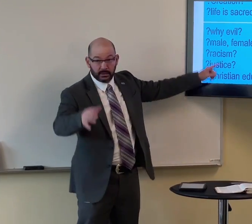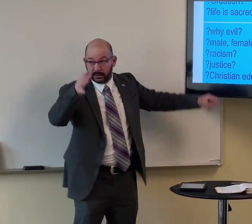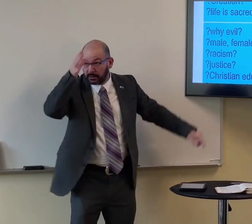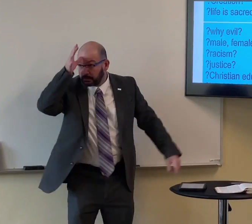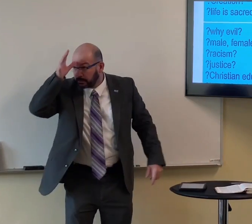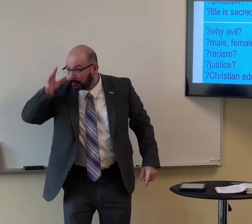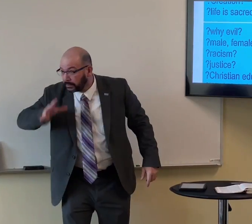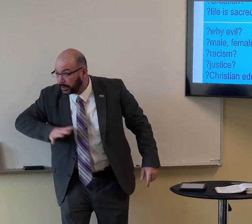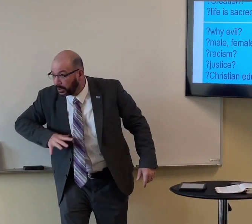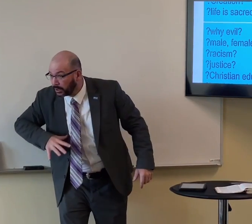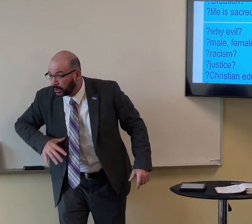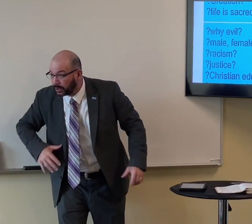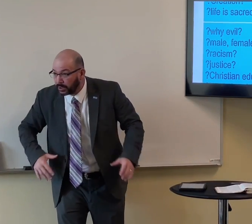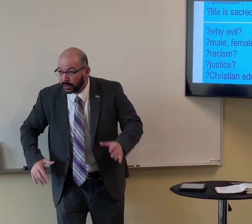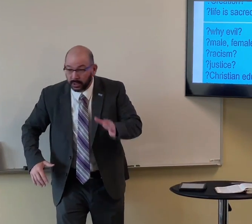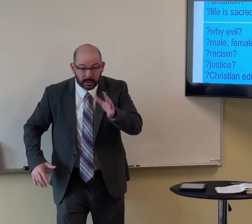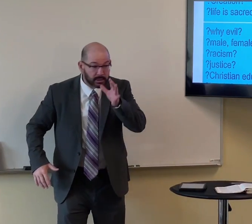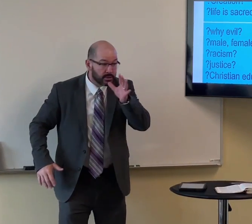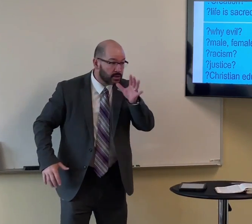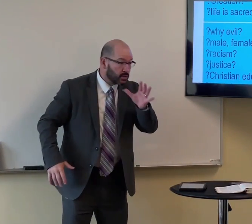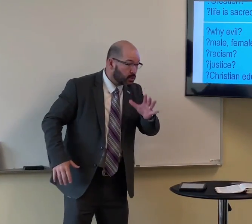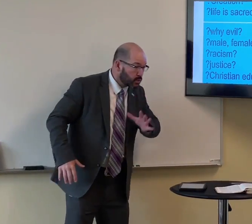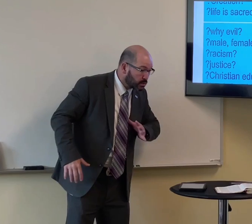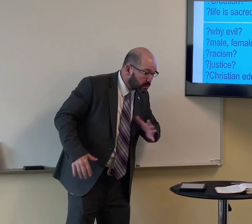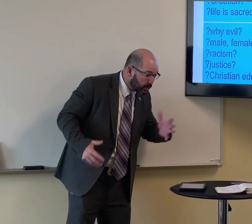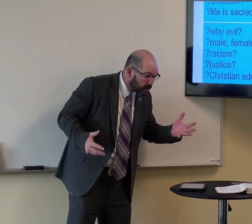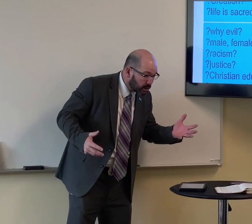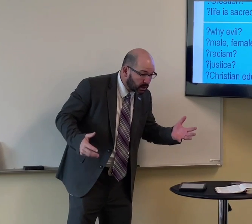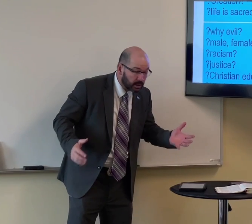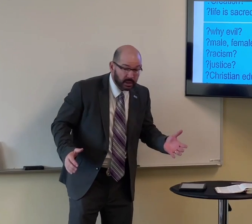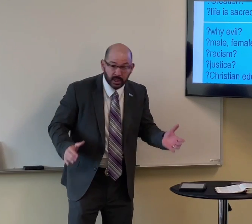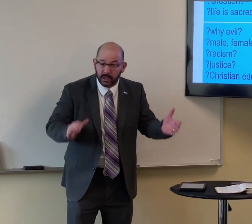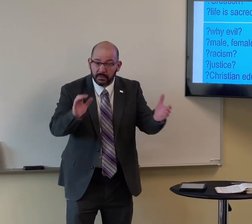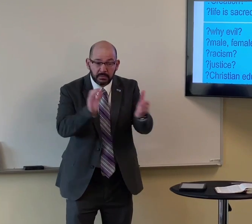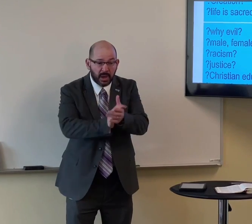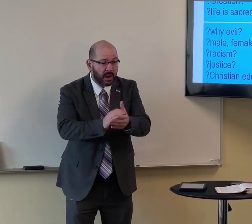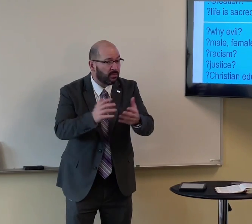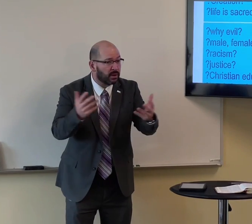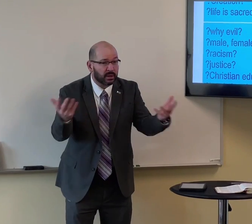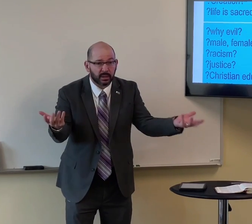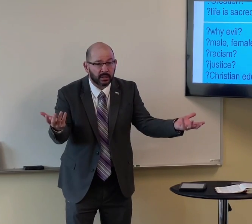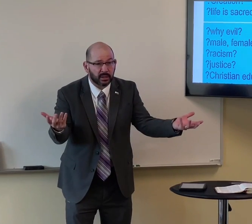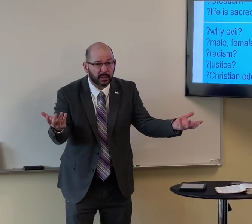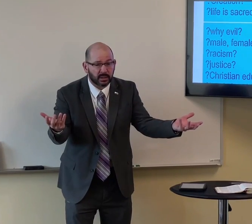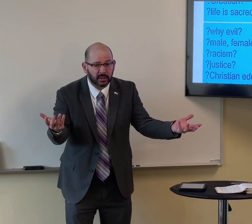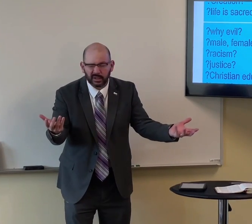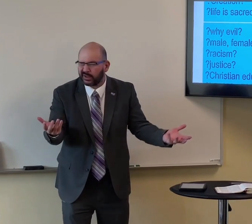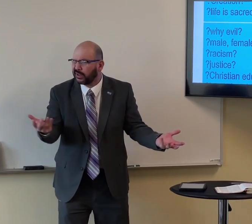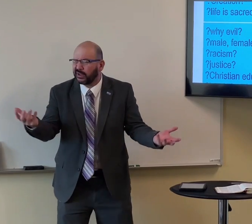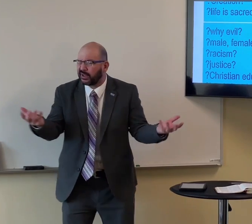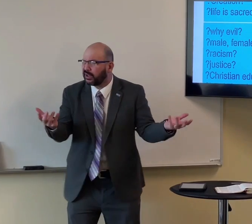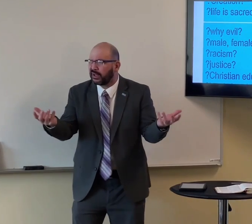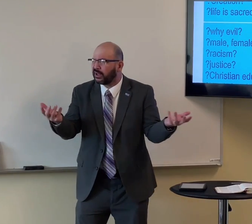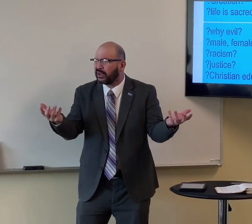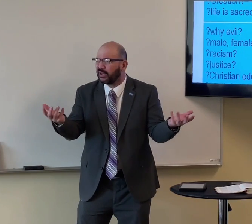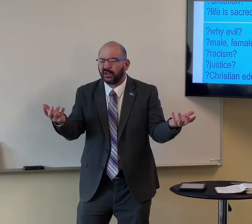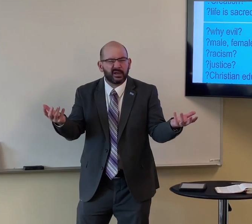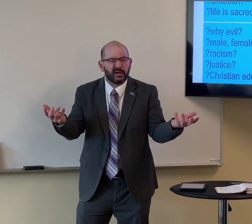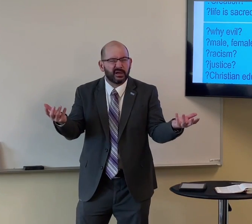the difference between men and women and marriage and all